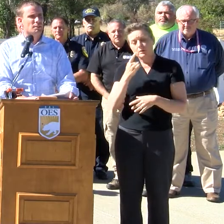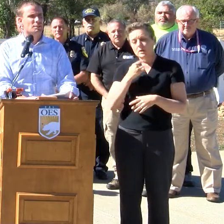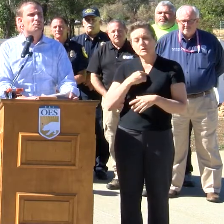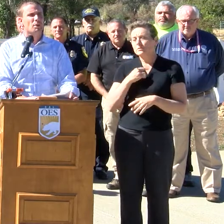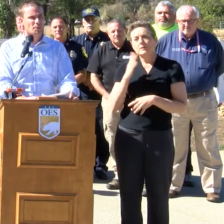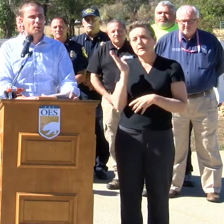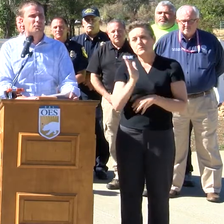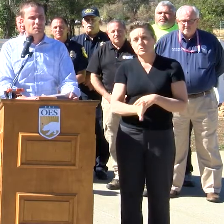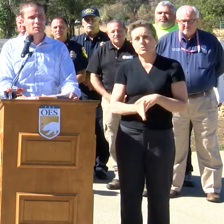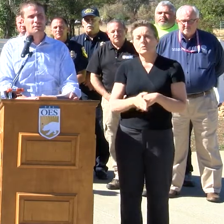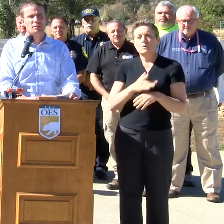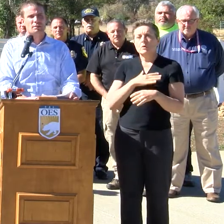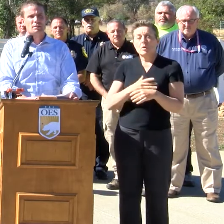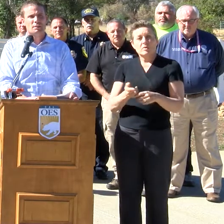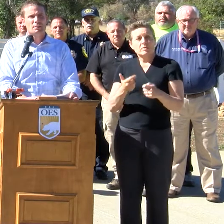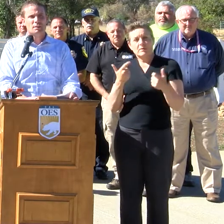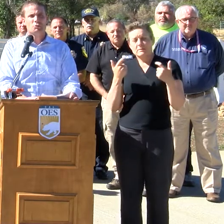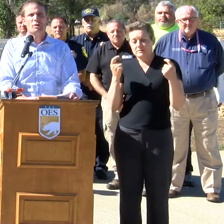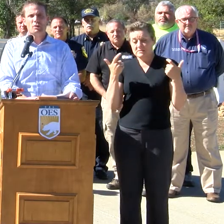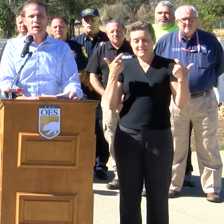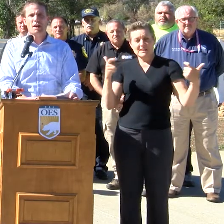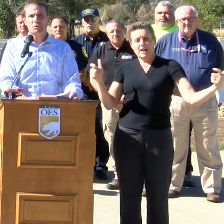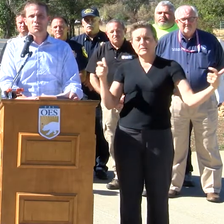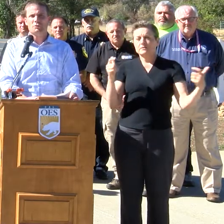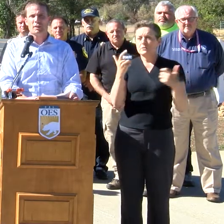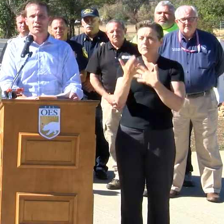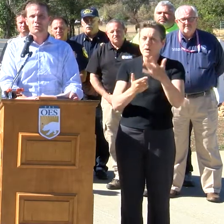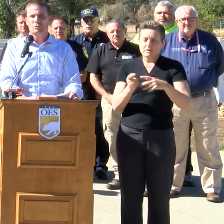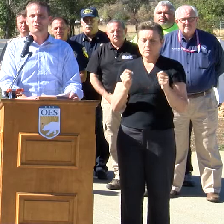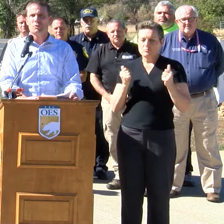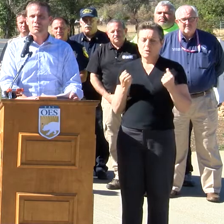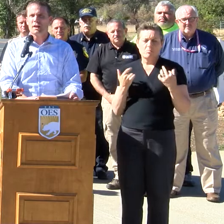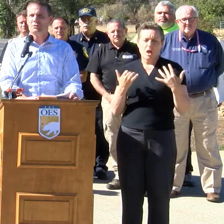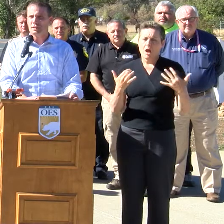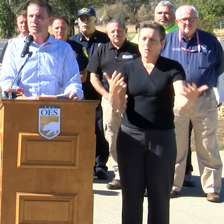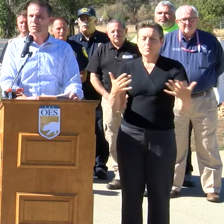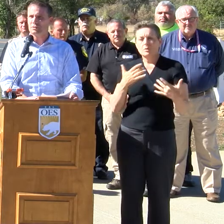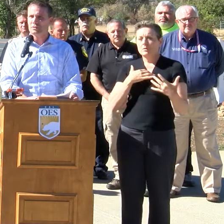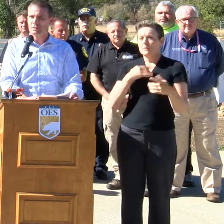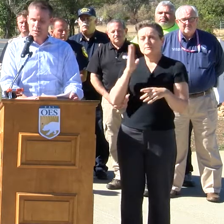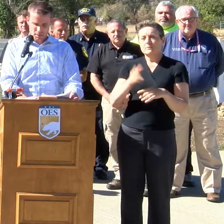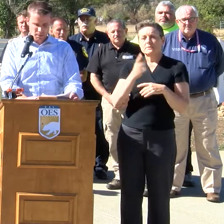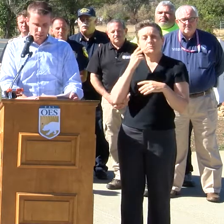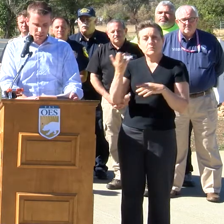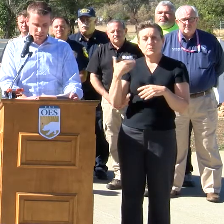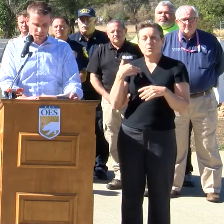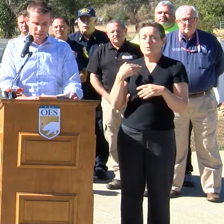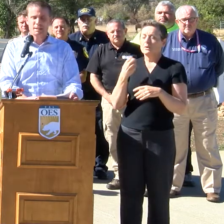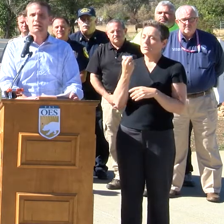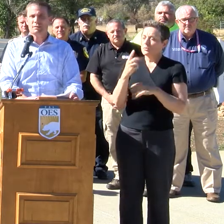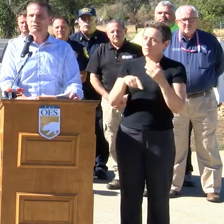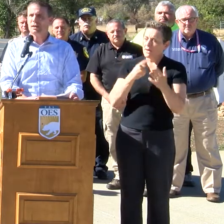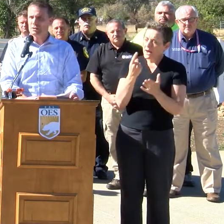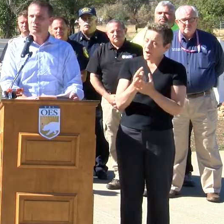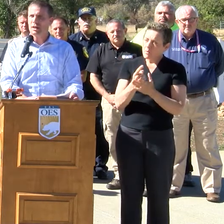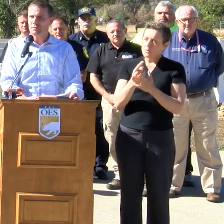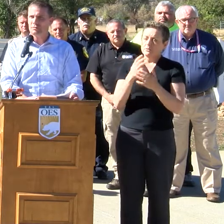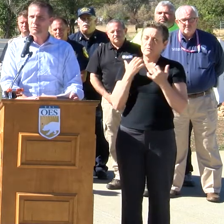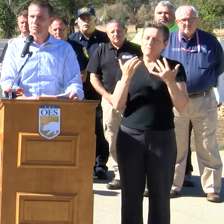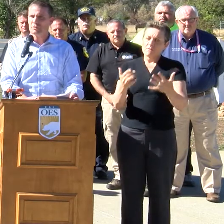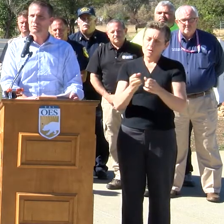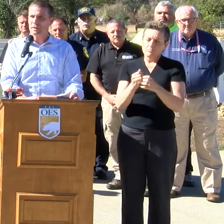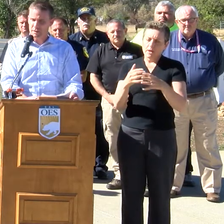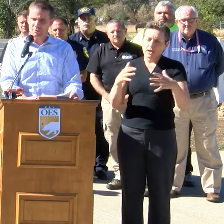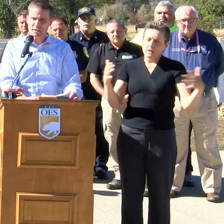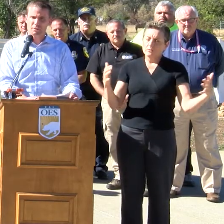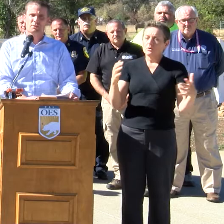speed is an unprecedented. In 12 hours, this fire grew to 40,000 acres. And cannot say thank you enough